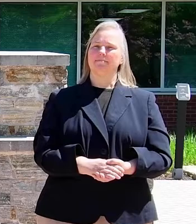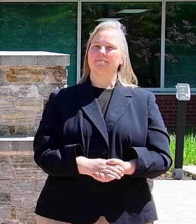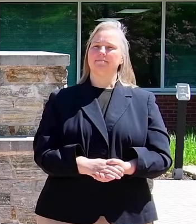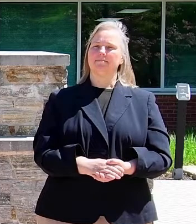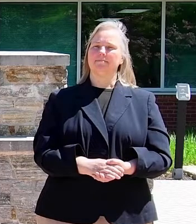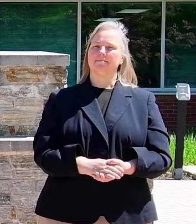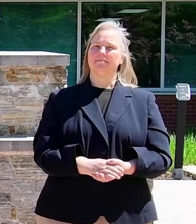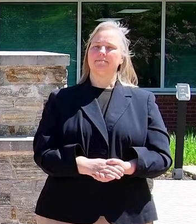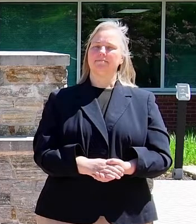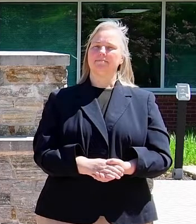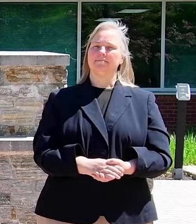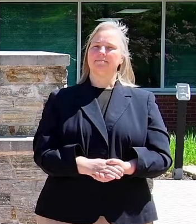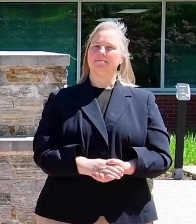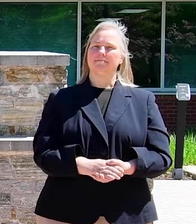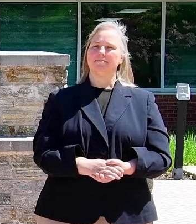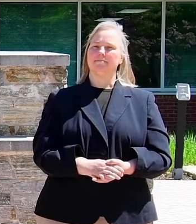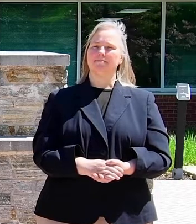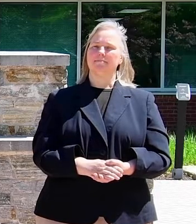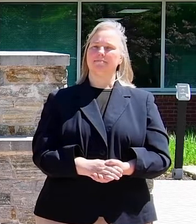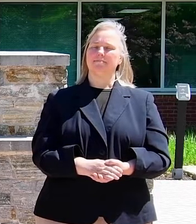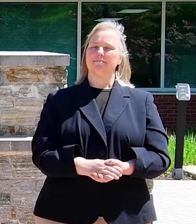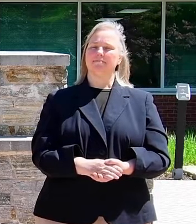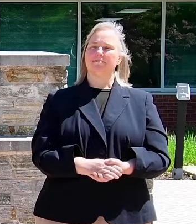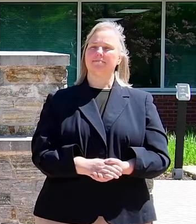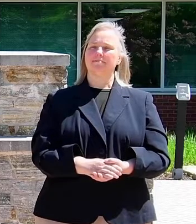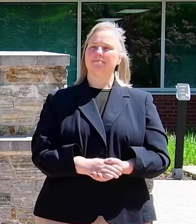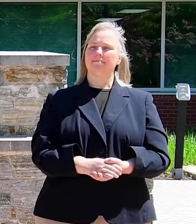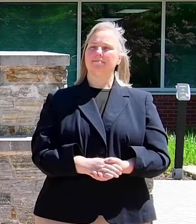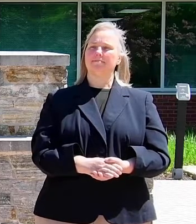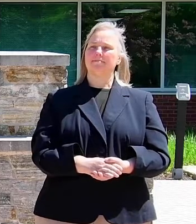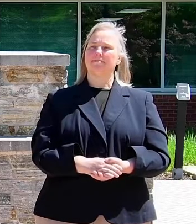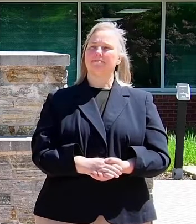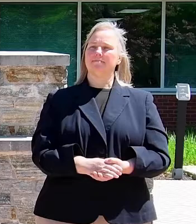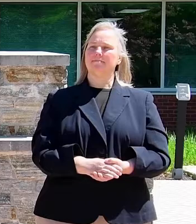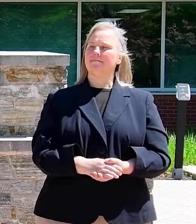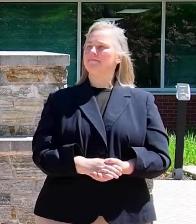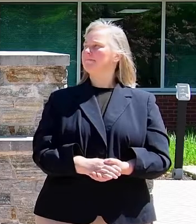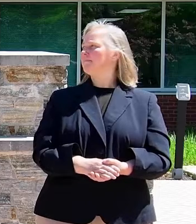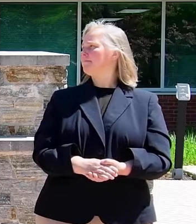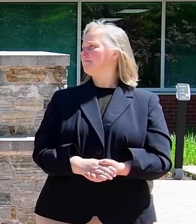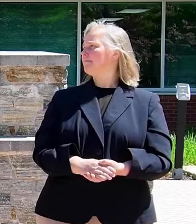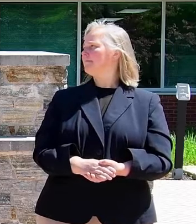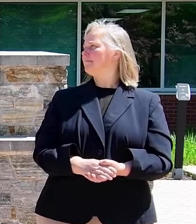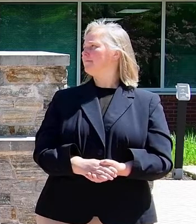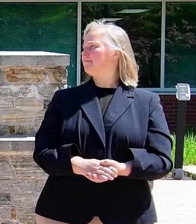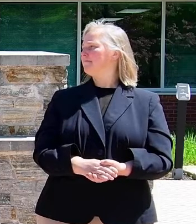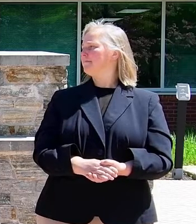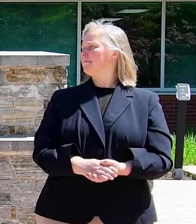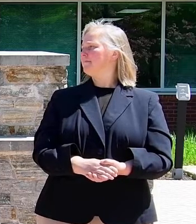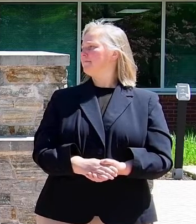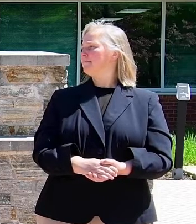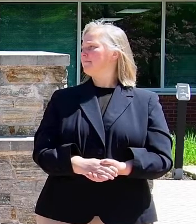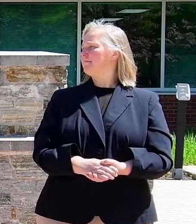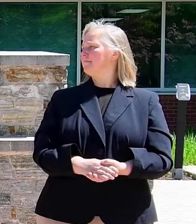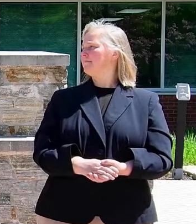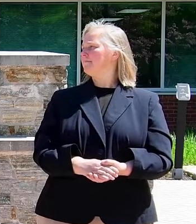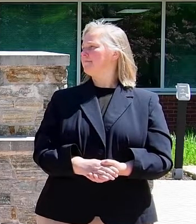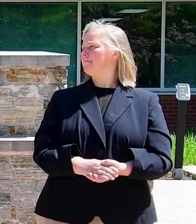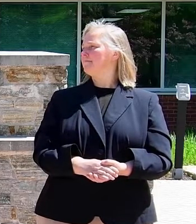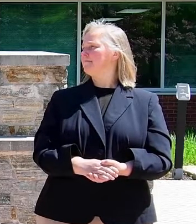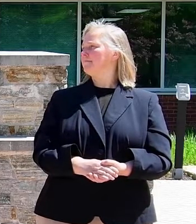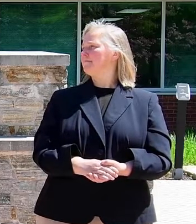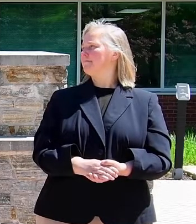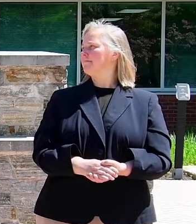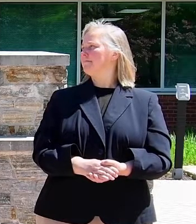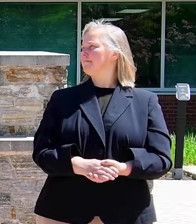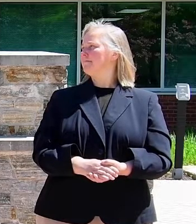Hemos logrado que se escuche nuestra voz. Sí, nos unimos. Un grupo de personas pequeños nos unimos, alzamos nuestra voz